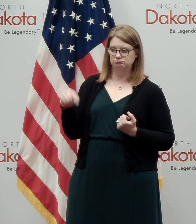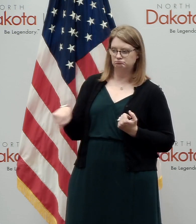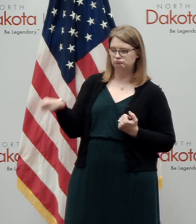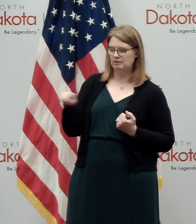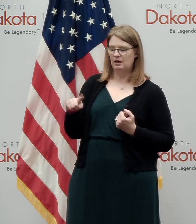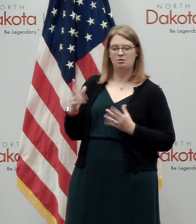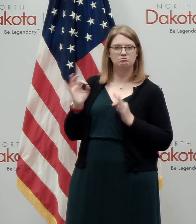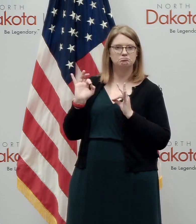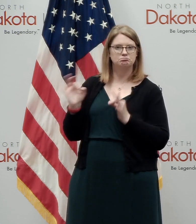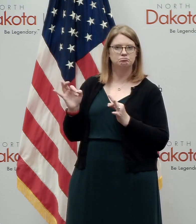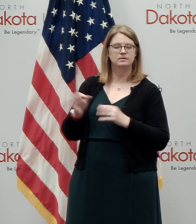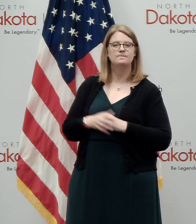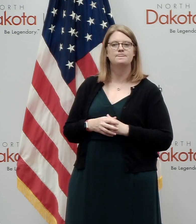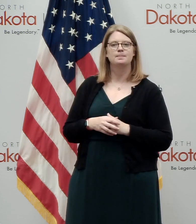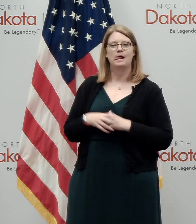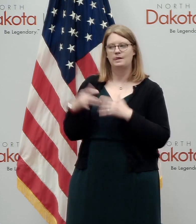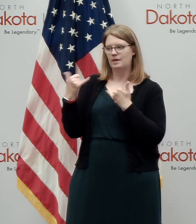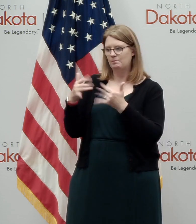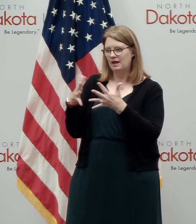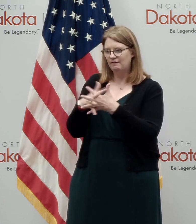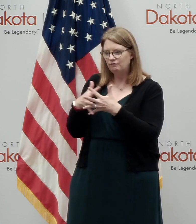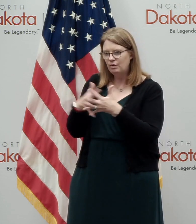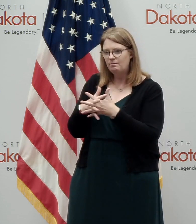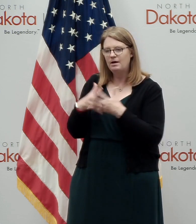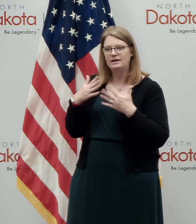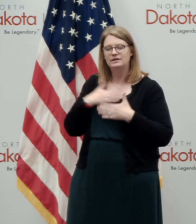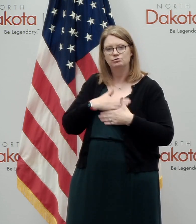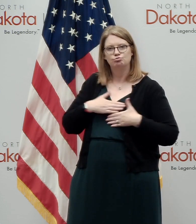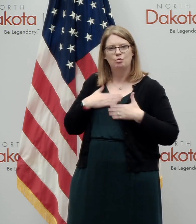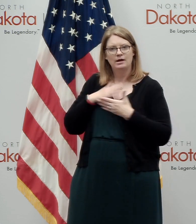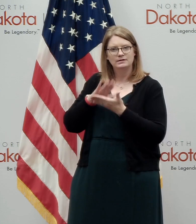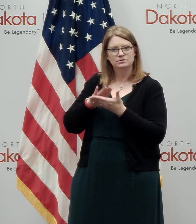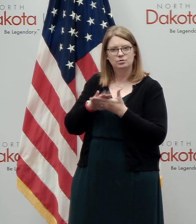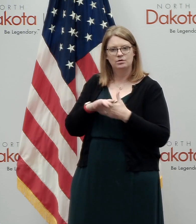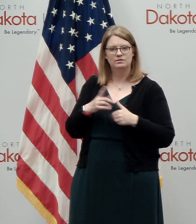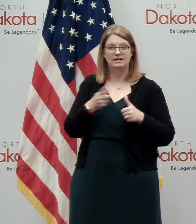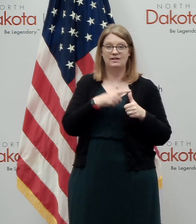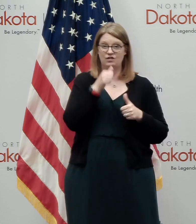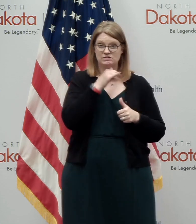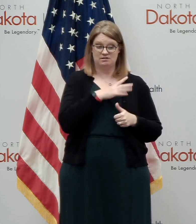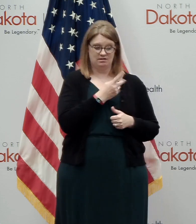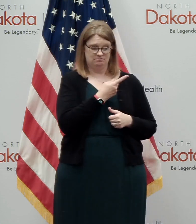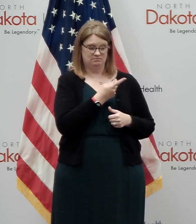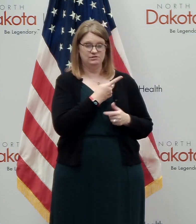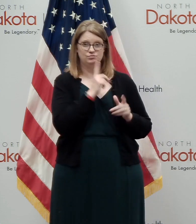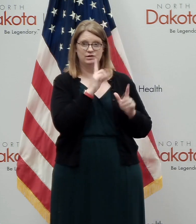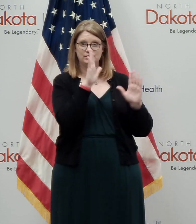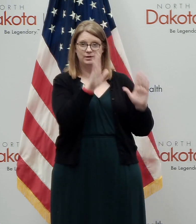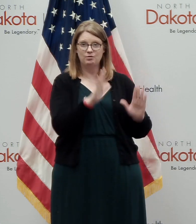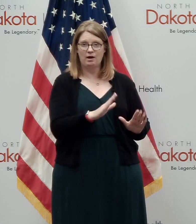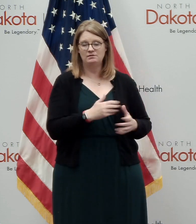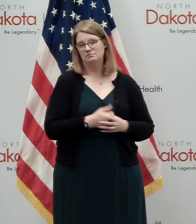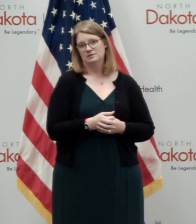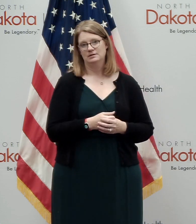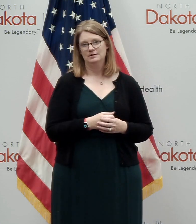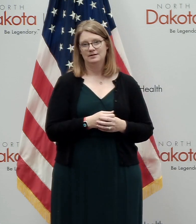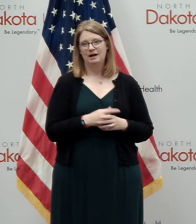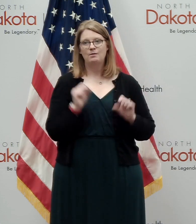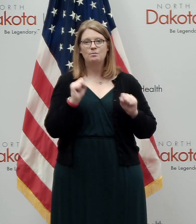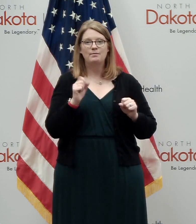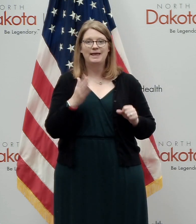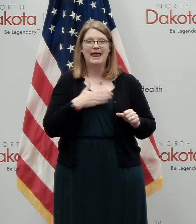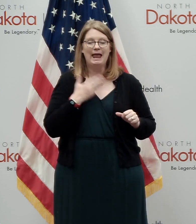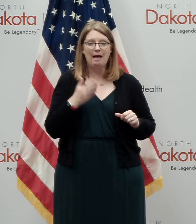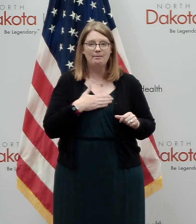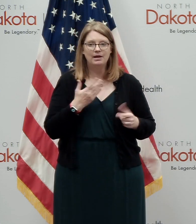know, doing things, playing football, enjoying school. And, uh, the first lady and I are doing great. And, uh, and like I said, I'm, I'm probably happy that while